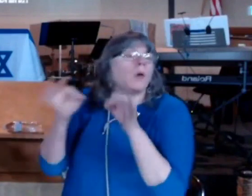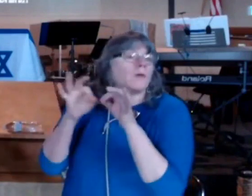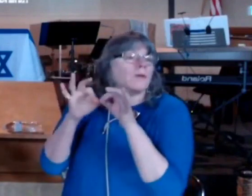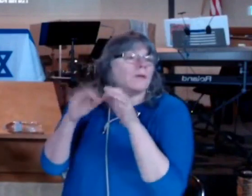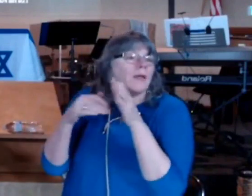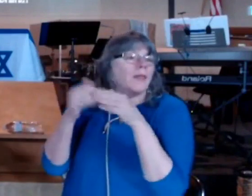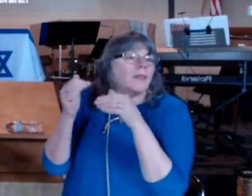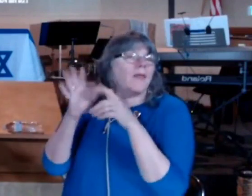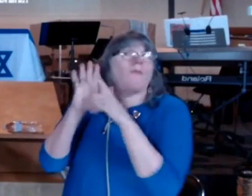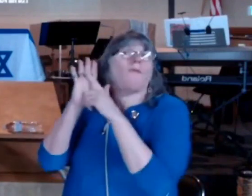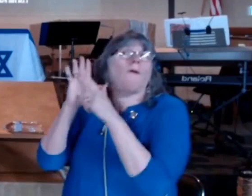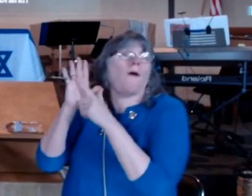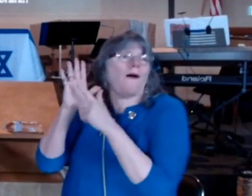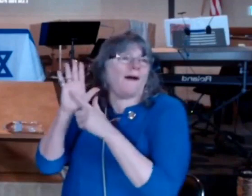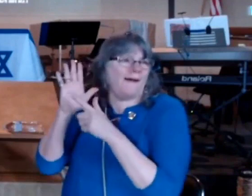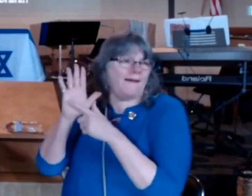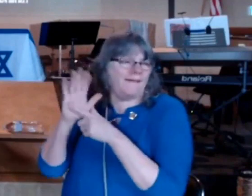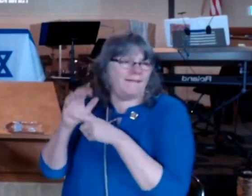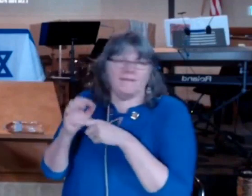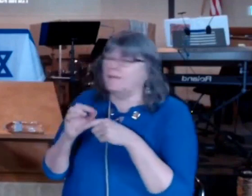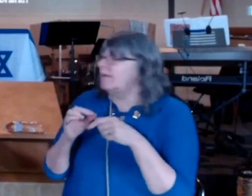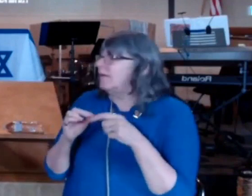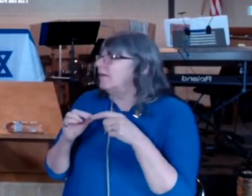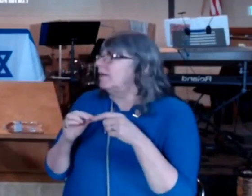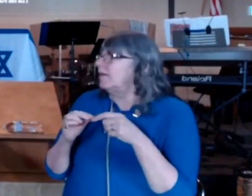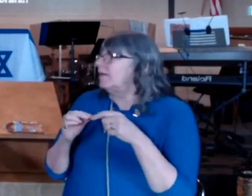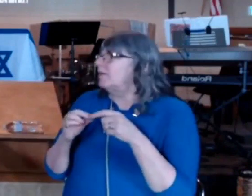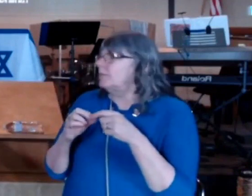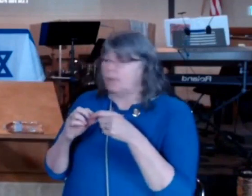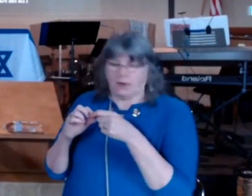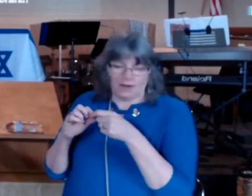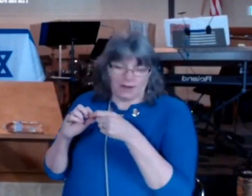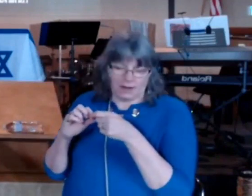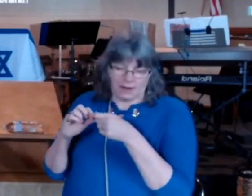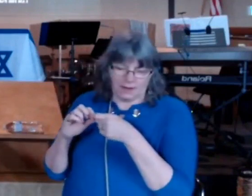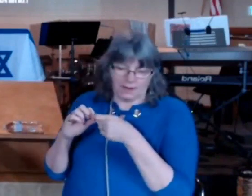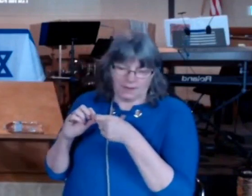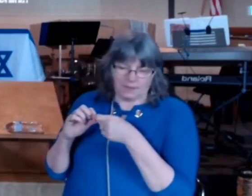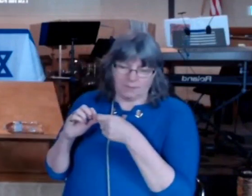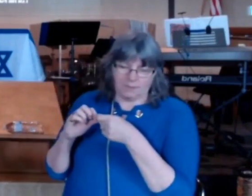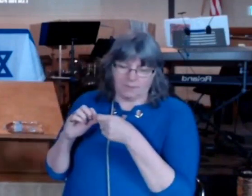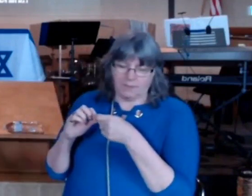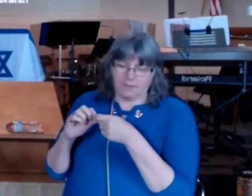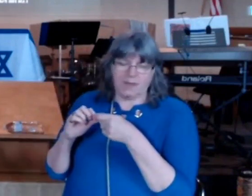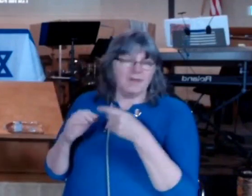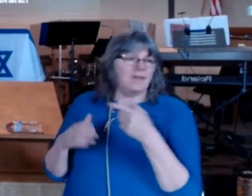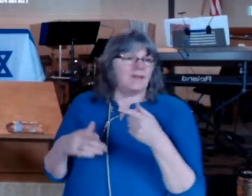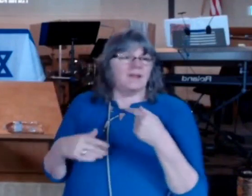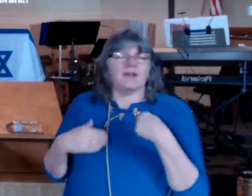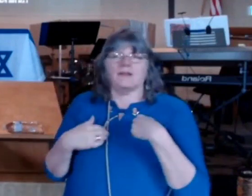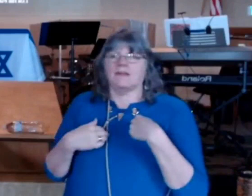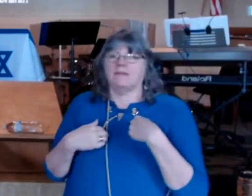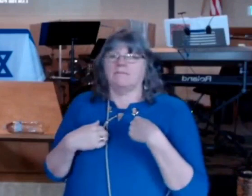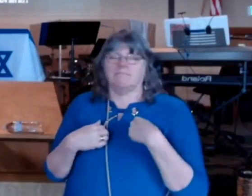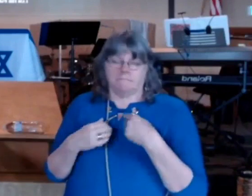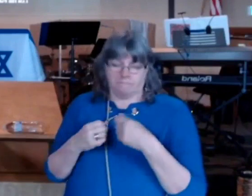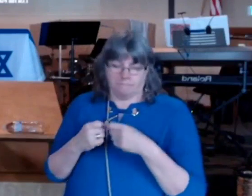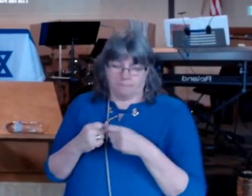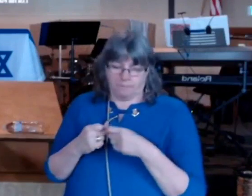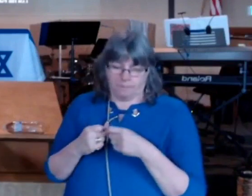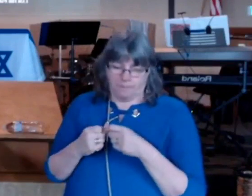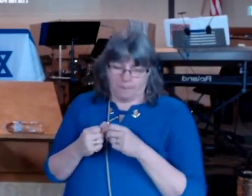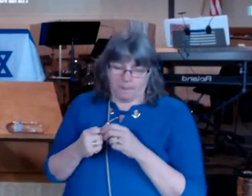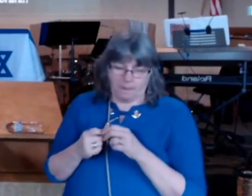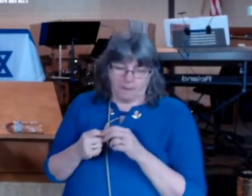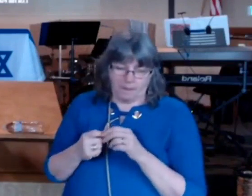I am a plurality man I can't move I can't do anything because my body is so